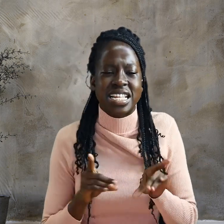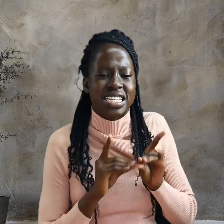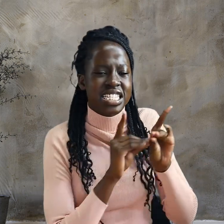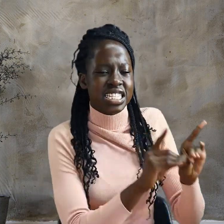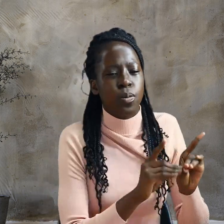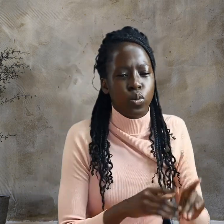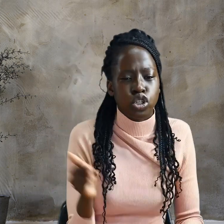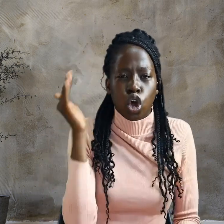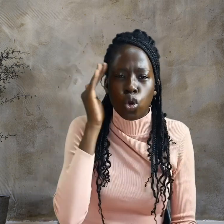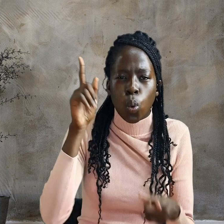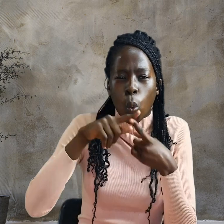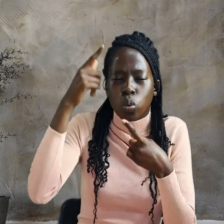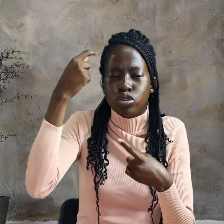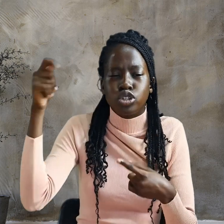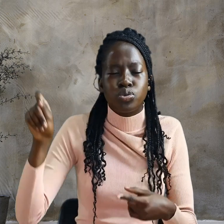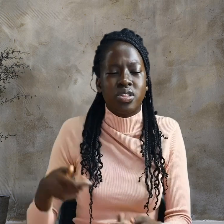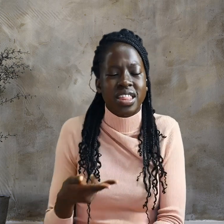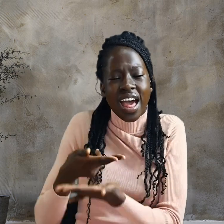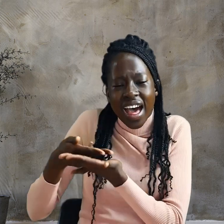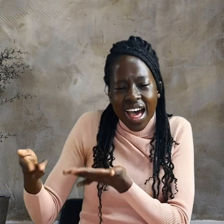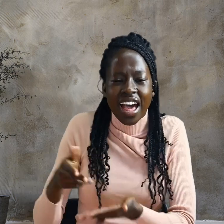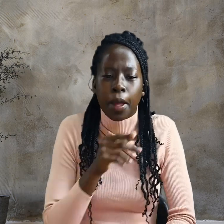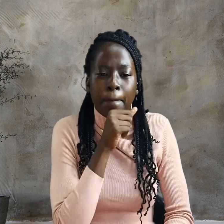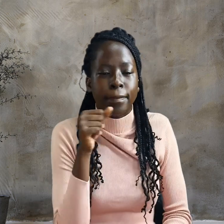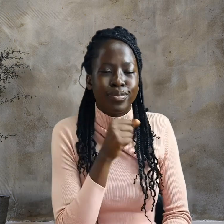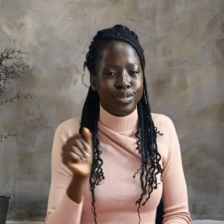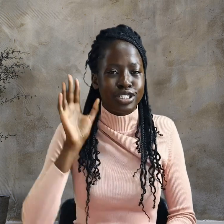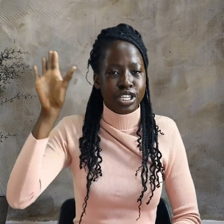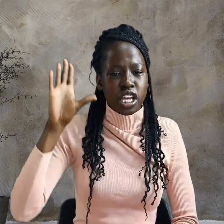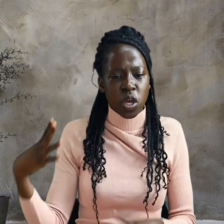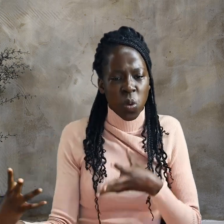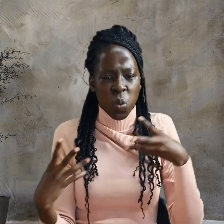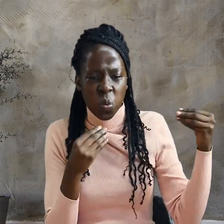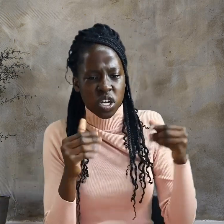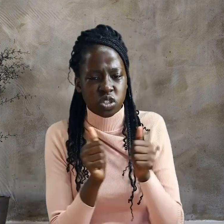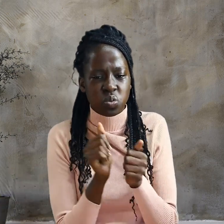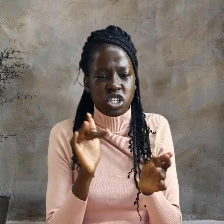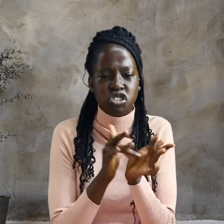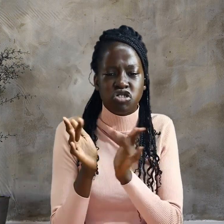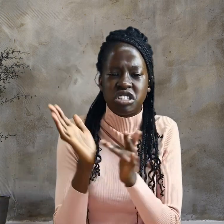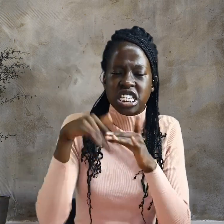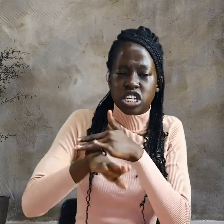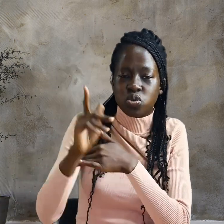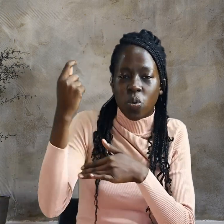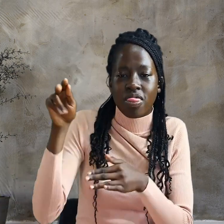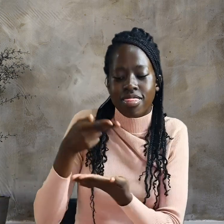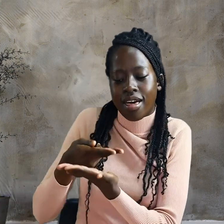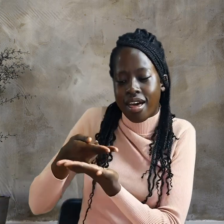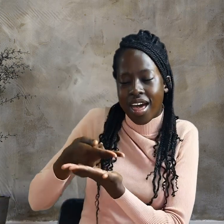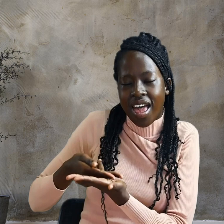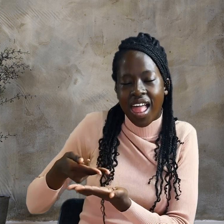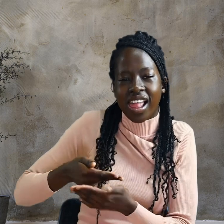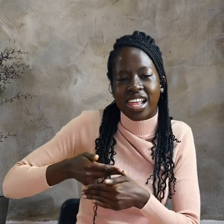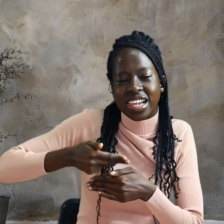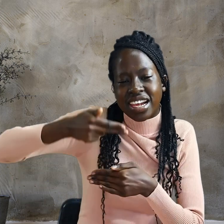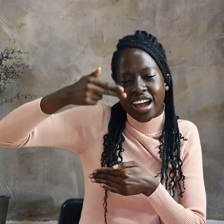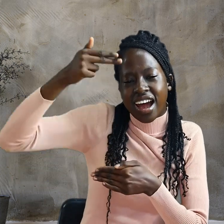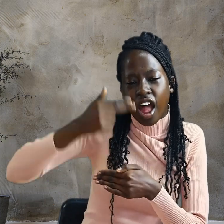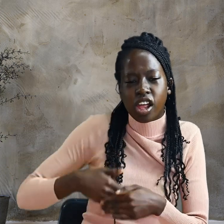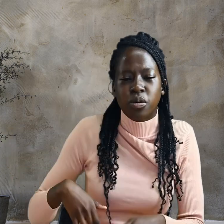to the high priest. He went with Jesus into the high priest's courtyard, but Peter had to